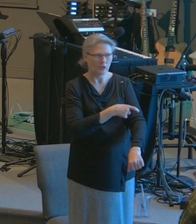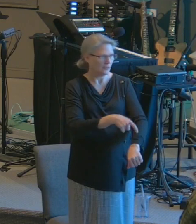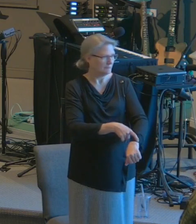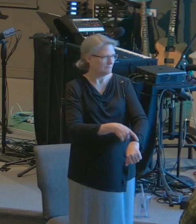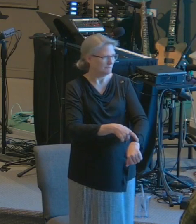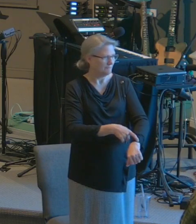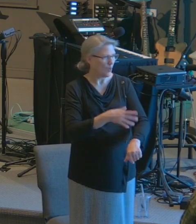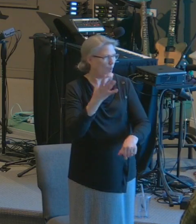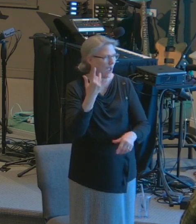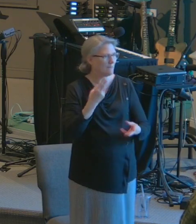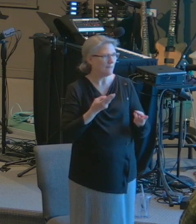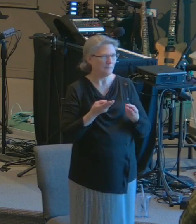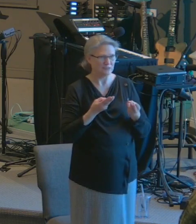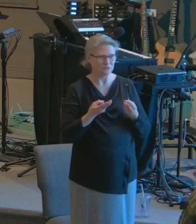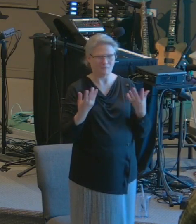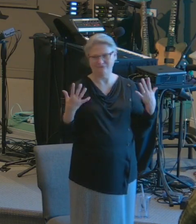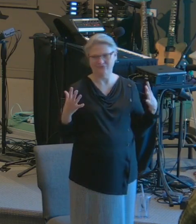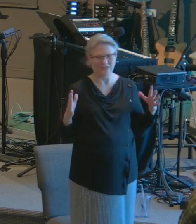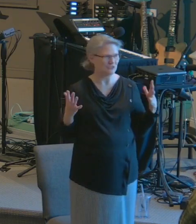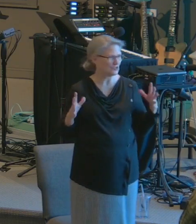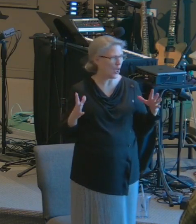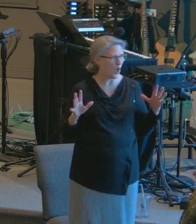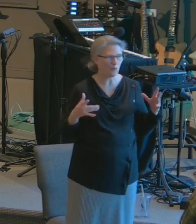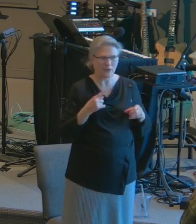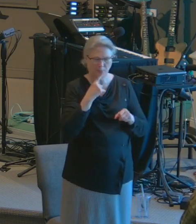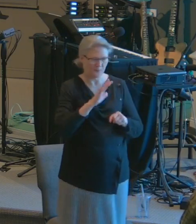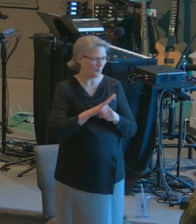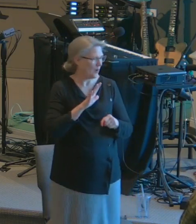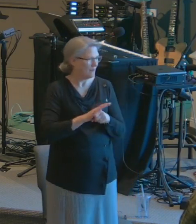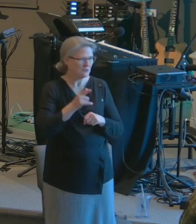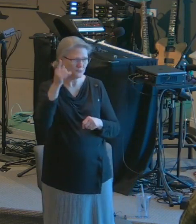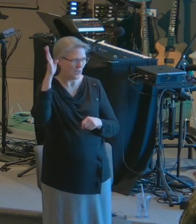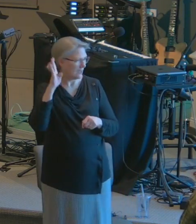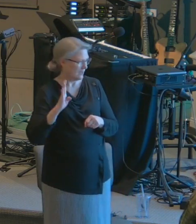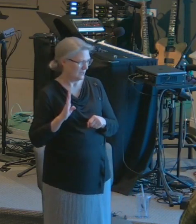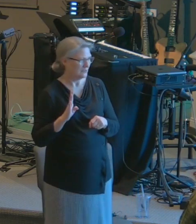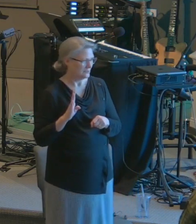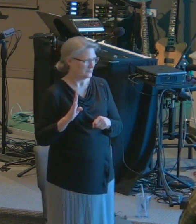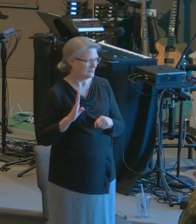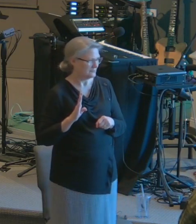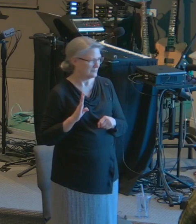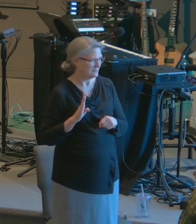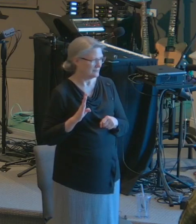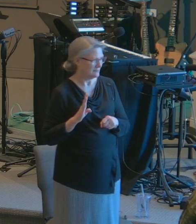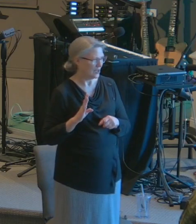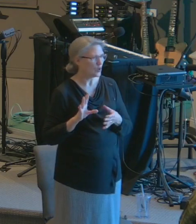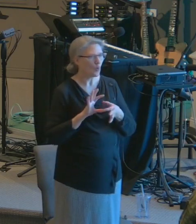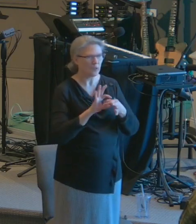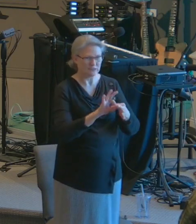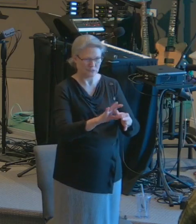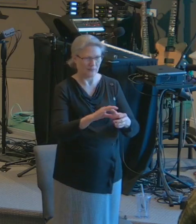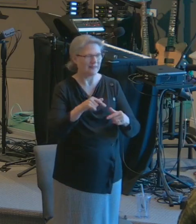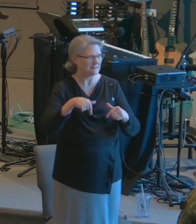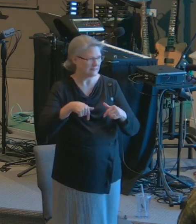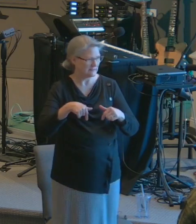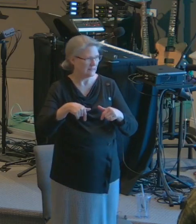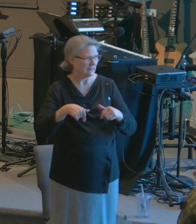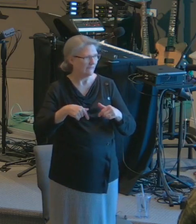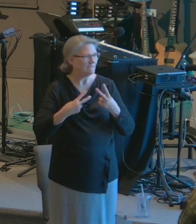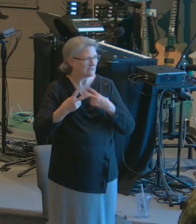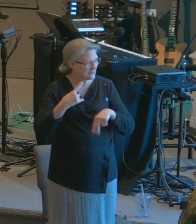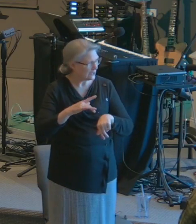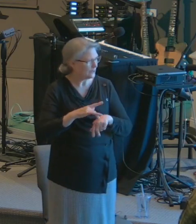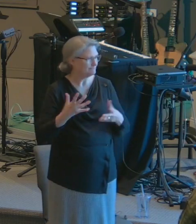my ministry has already been consummated as far as my visit has come to be here.